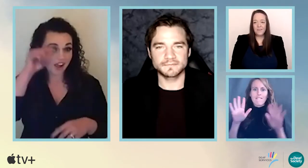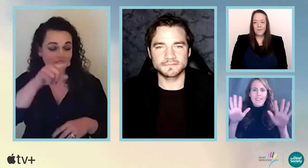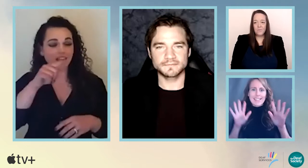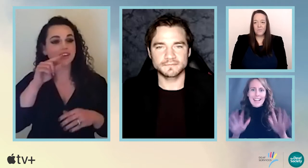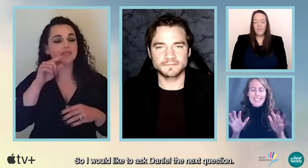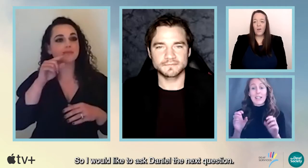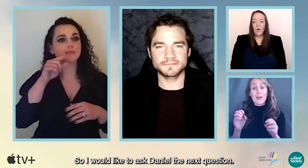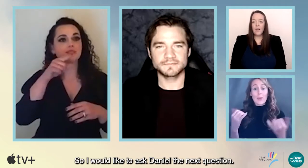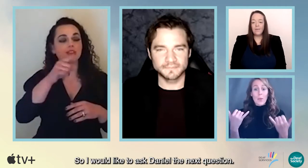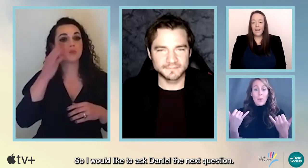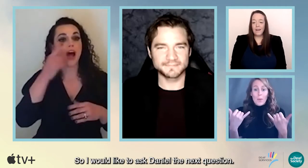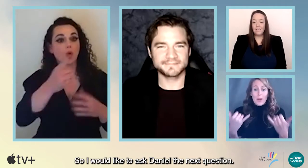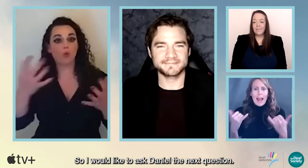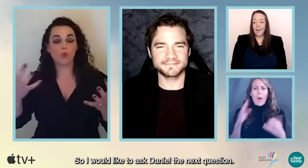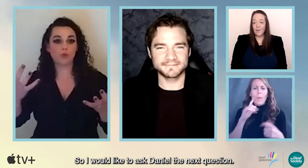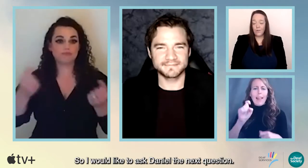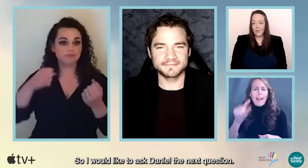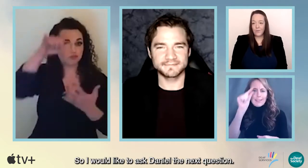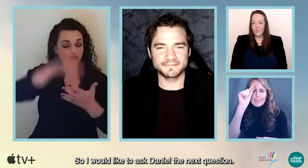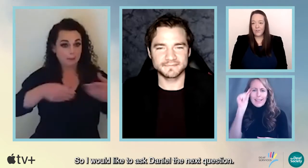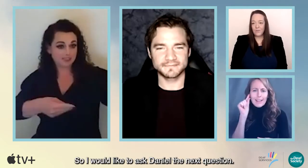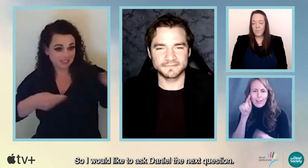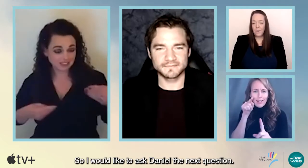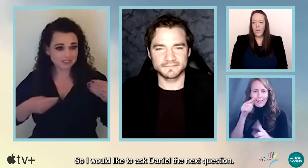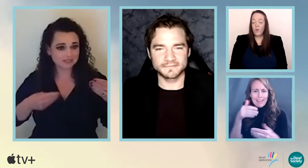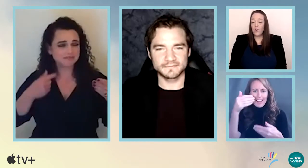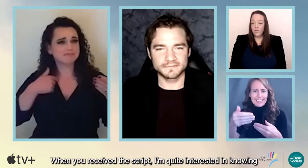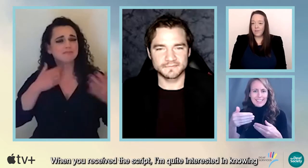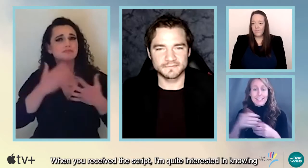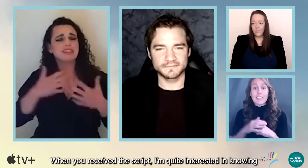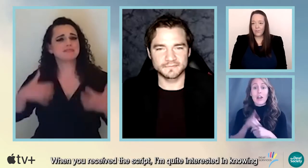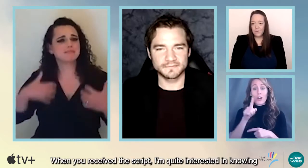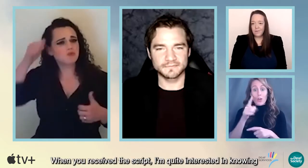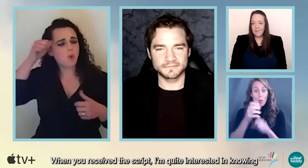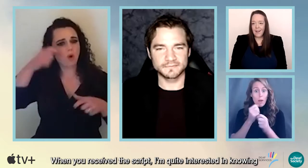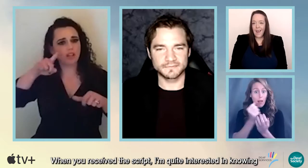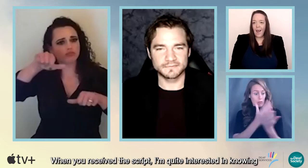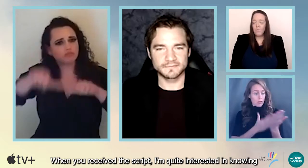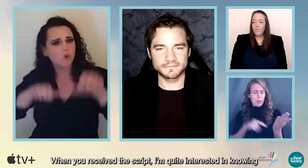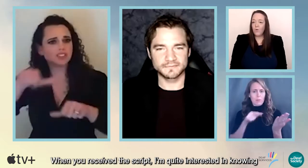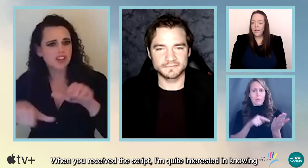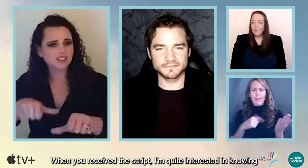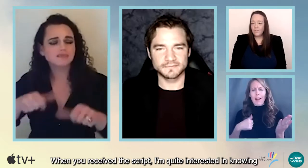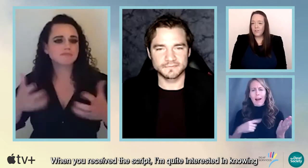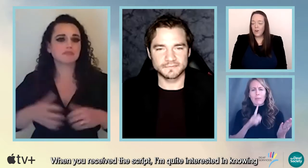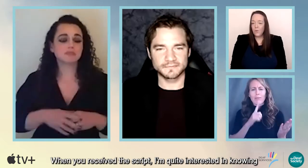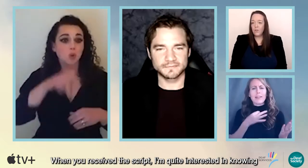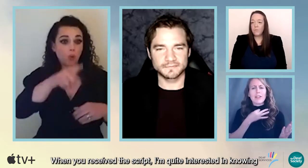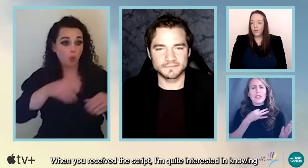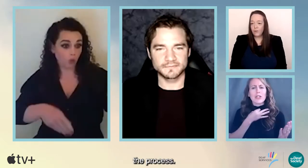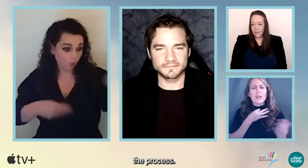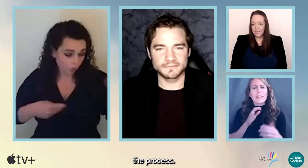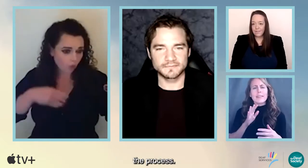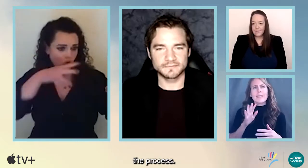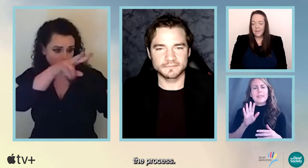Fantastic. So I would like to ask Daniel the next question. When you received the script, I'm quite interested in knowing